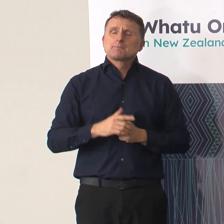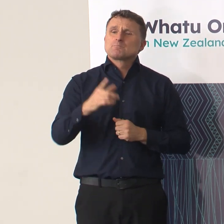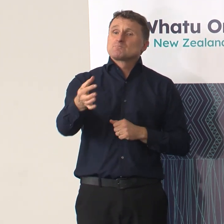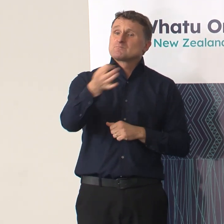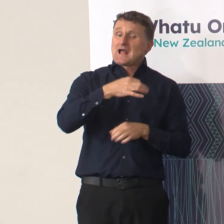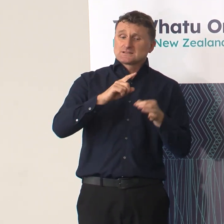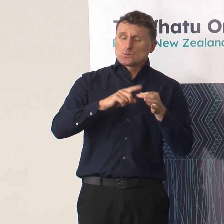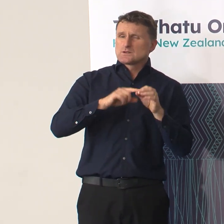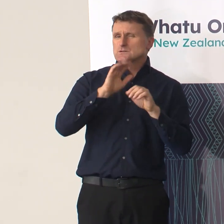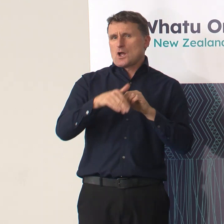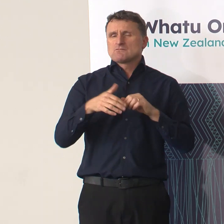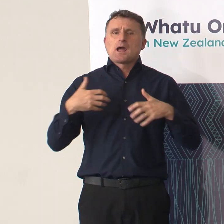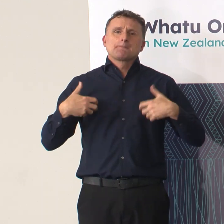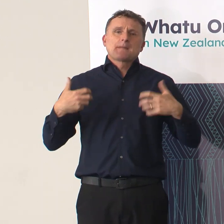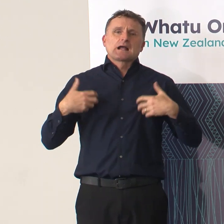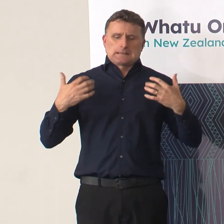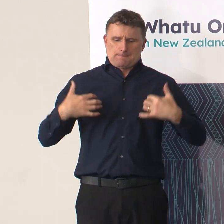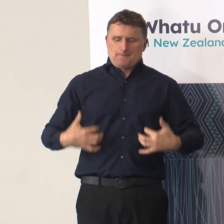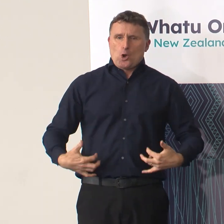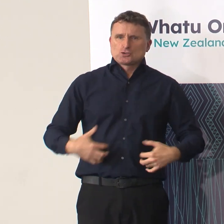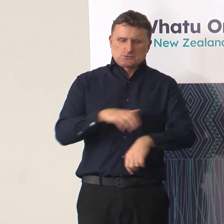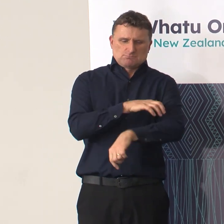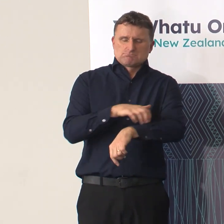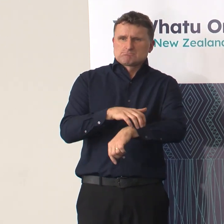I can